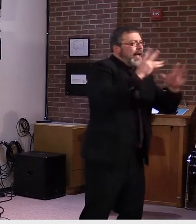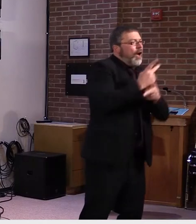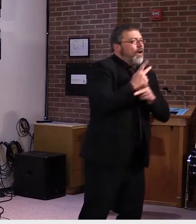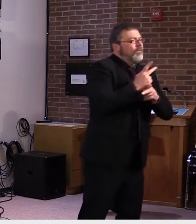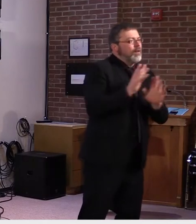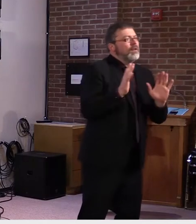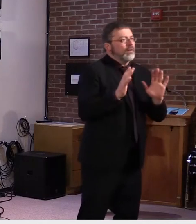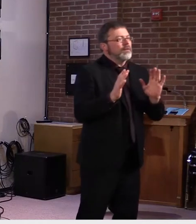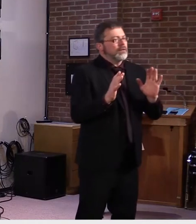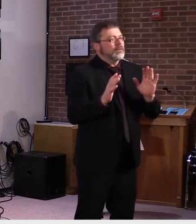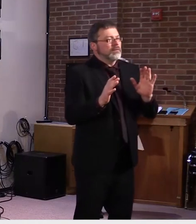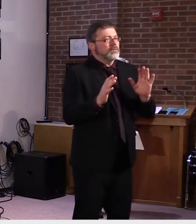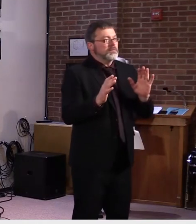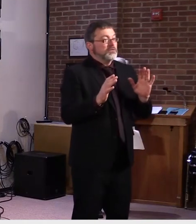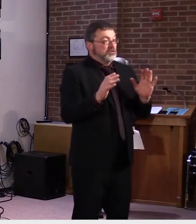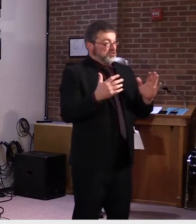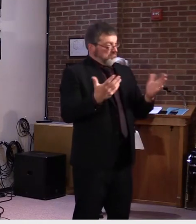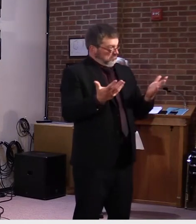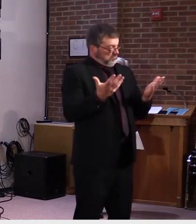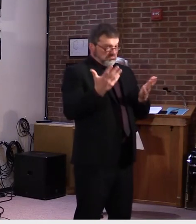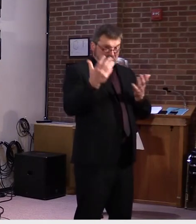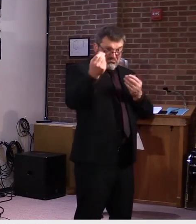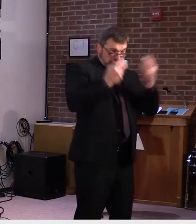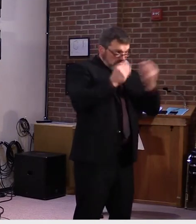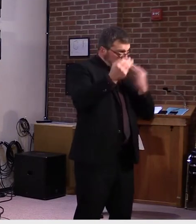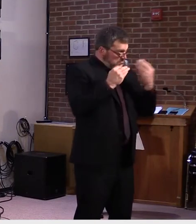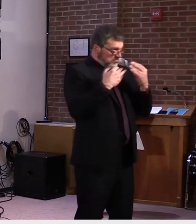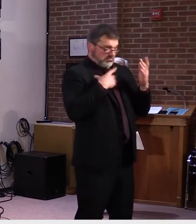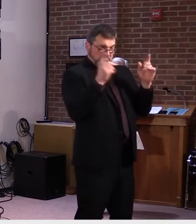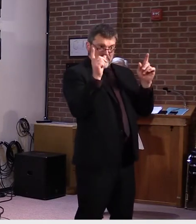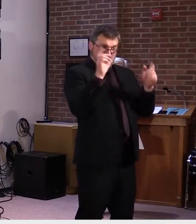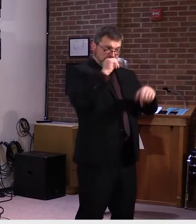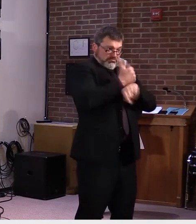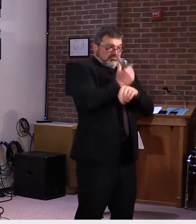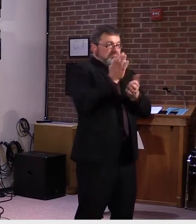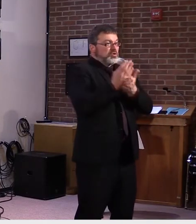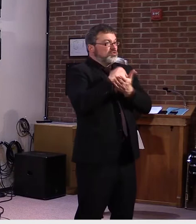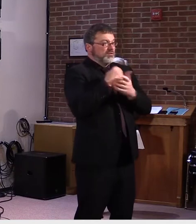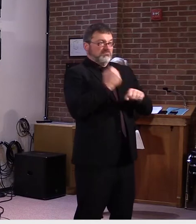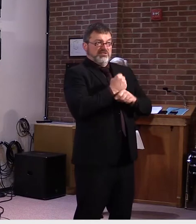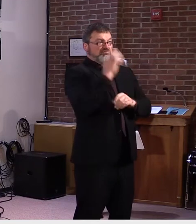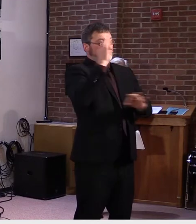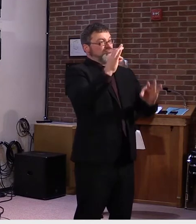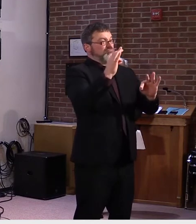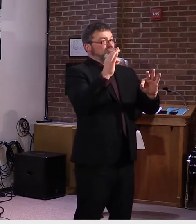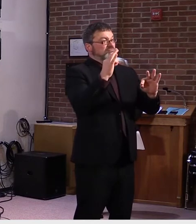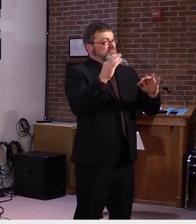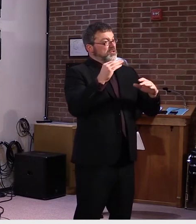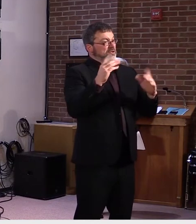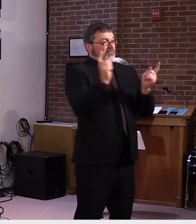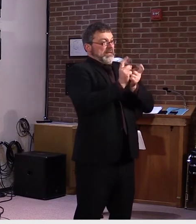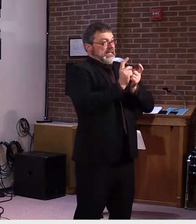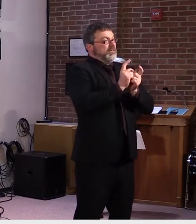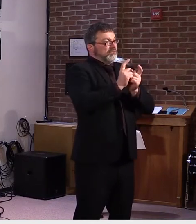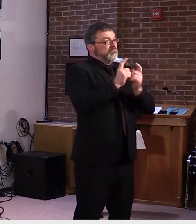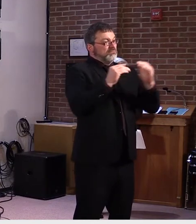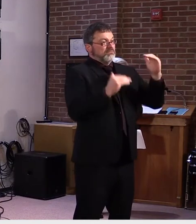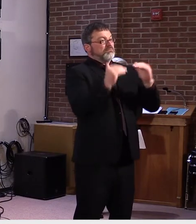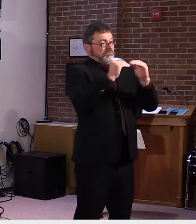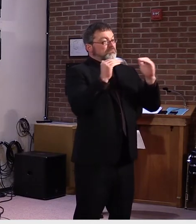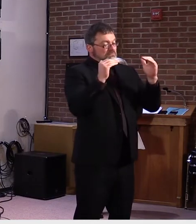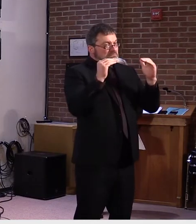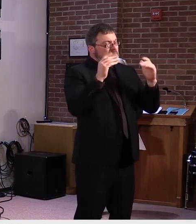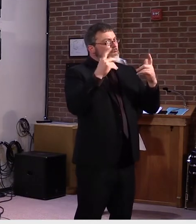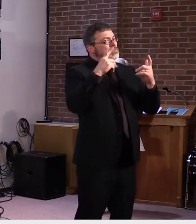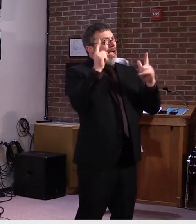the needs of Vermont while taking care of the most vulnerable and really forecasting what we need to do. So this